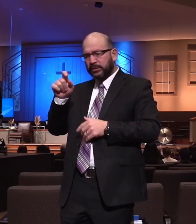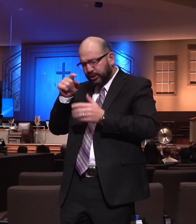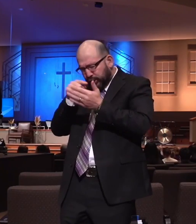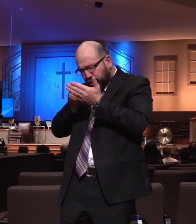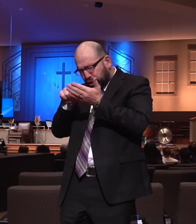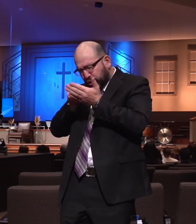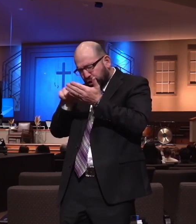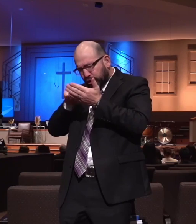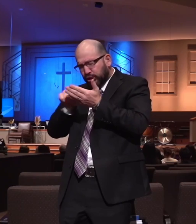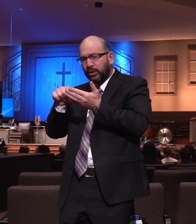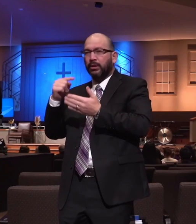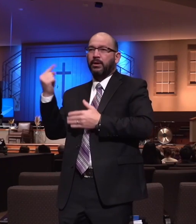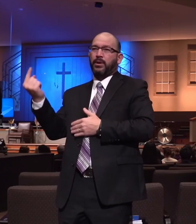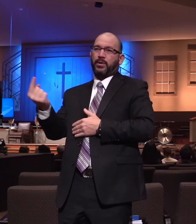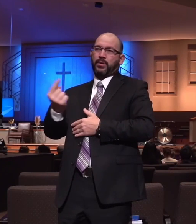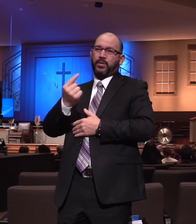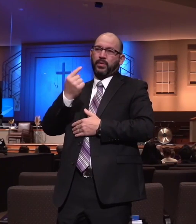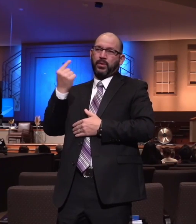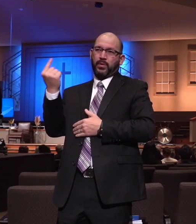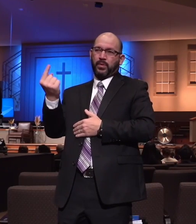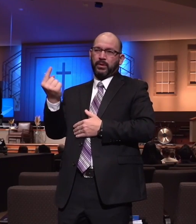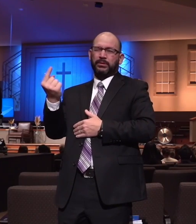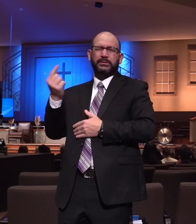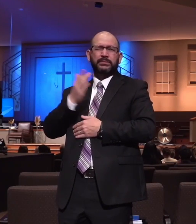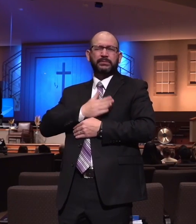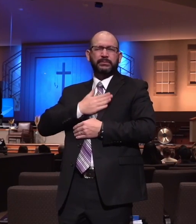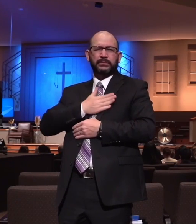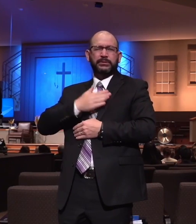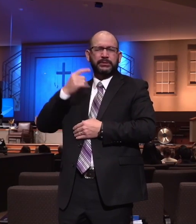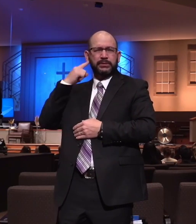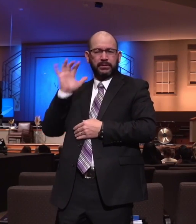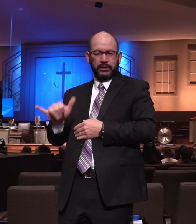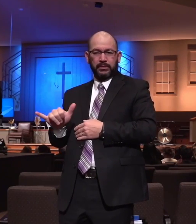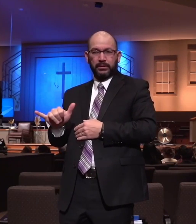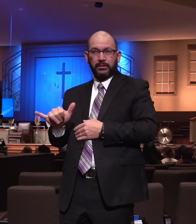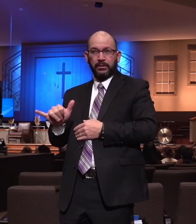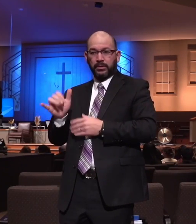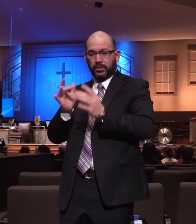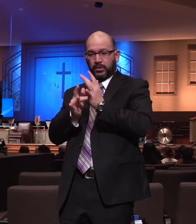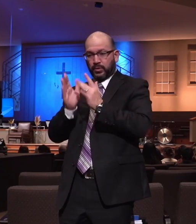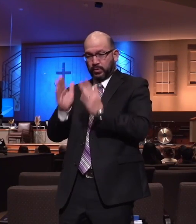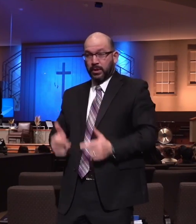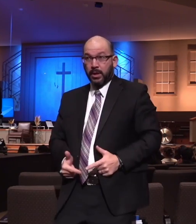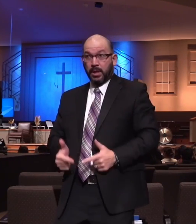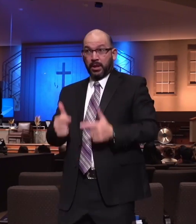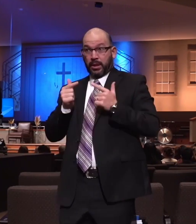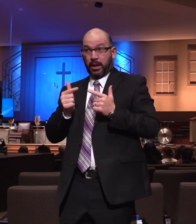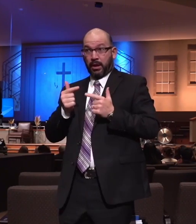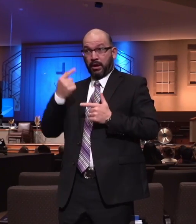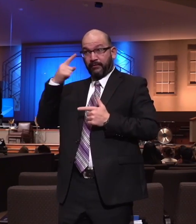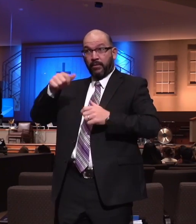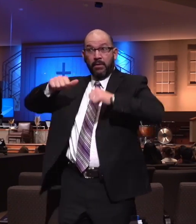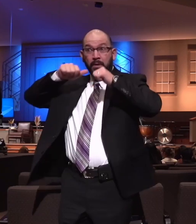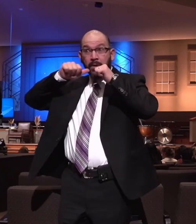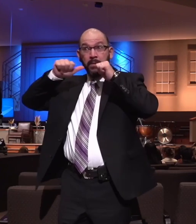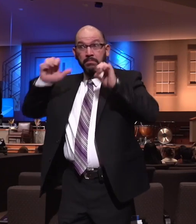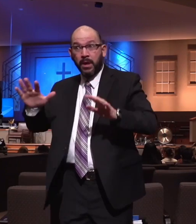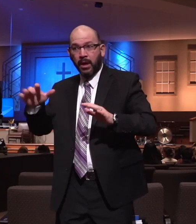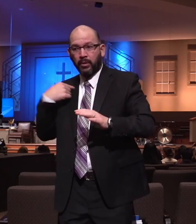I want you to hear this and just let it sink in, please. Christian living, in order to be blessed, must